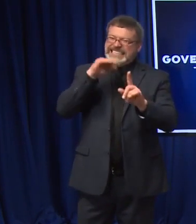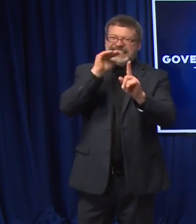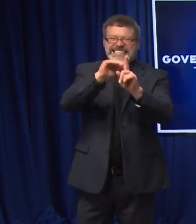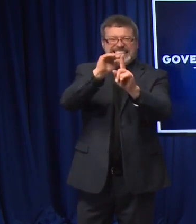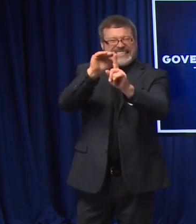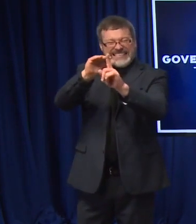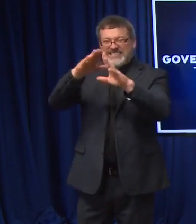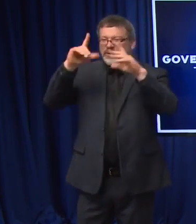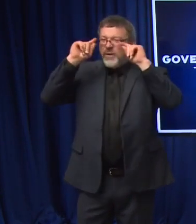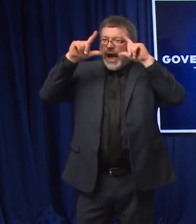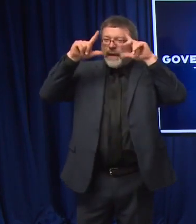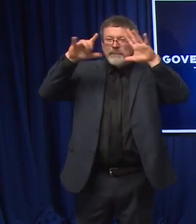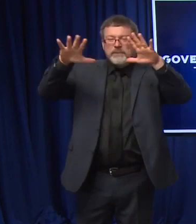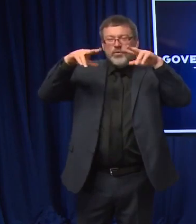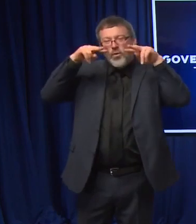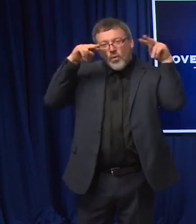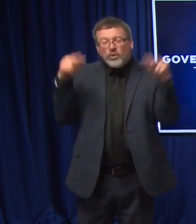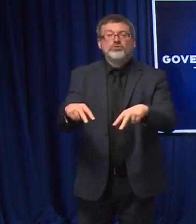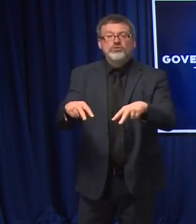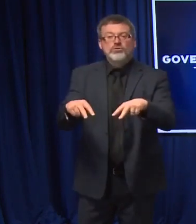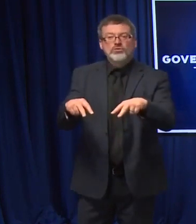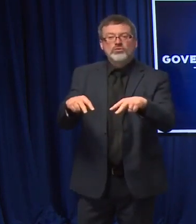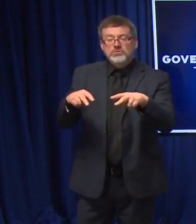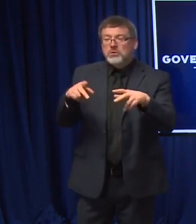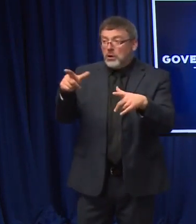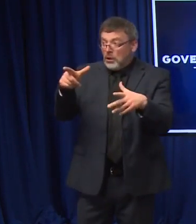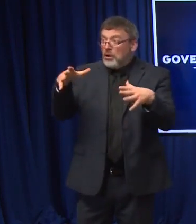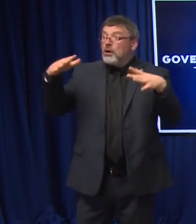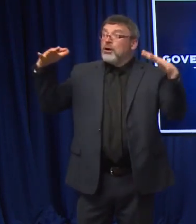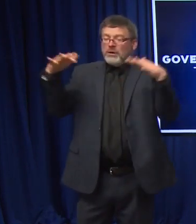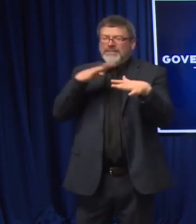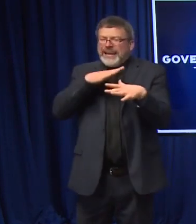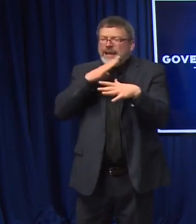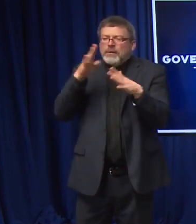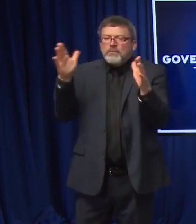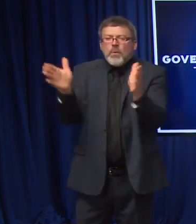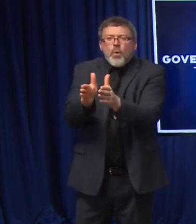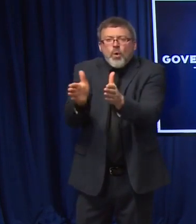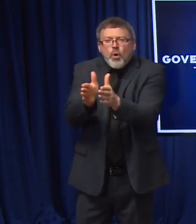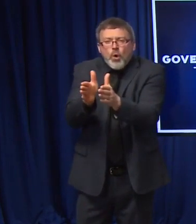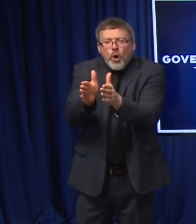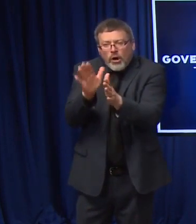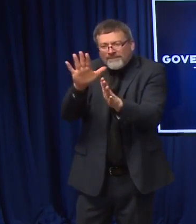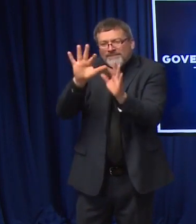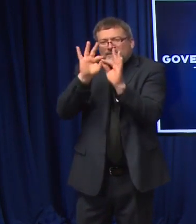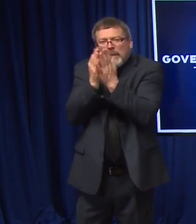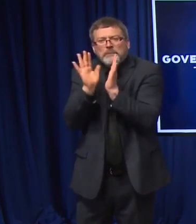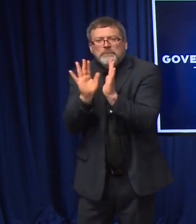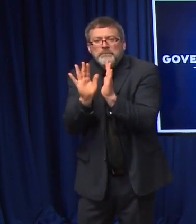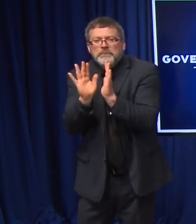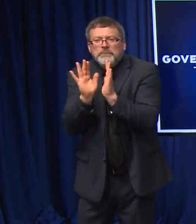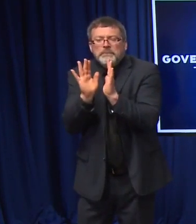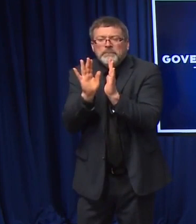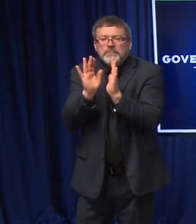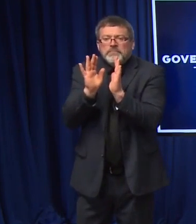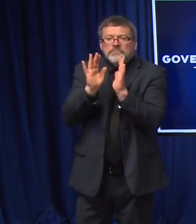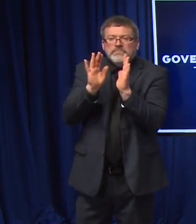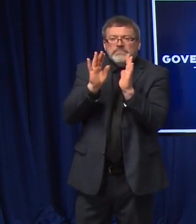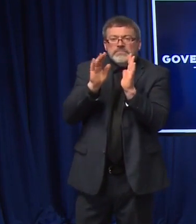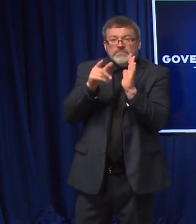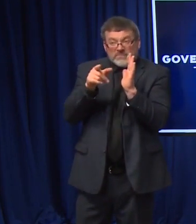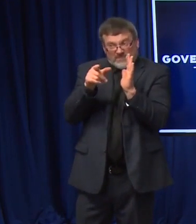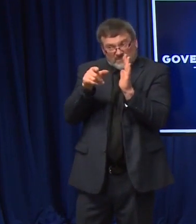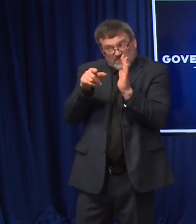gather with family and friends, but we want people to also recognize that there's risk there and to take steps to